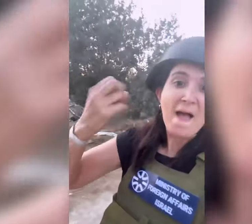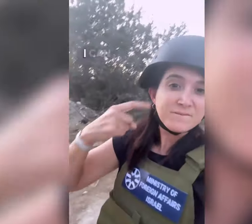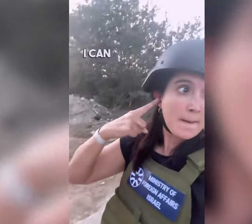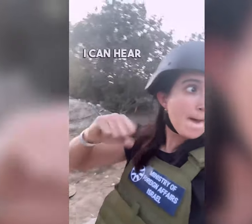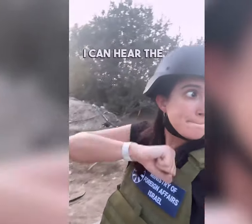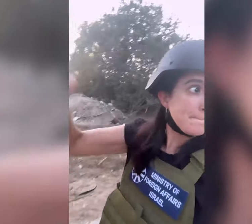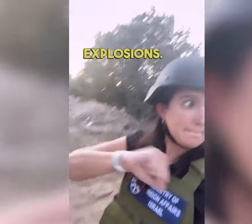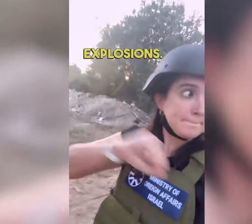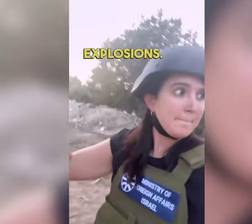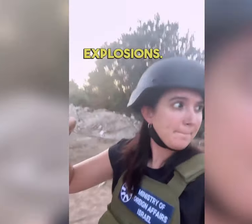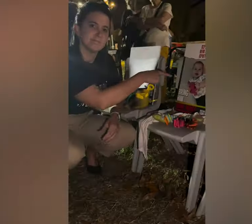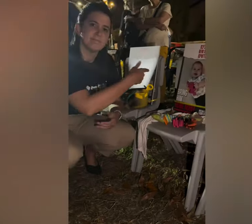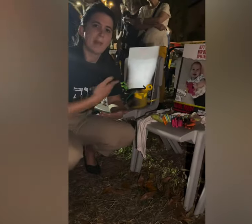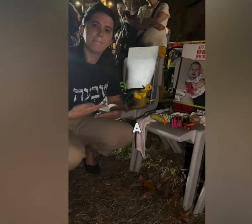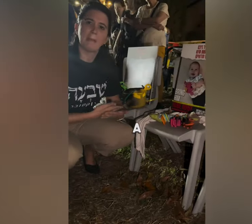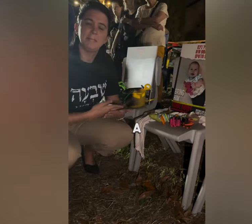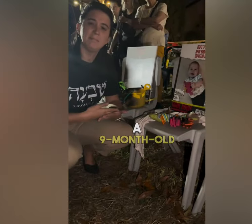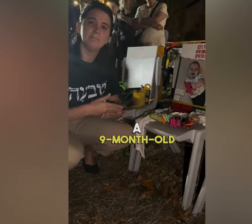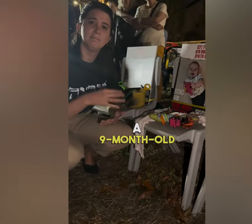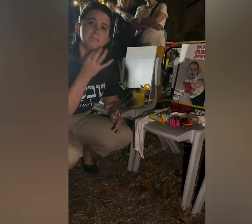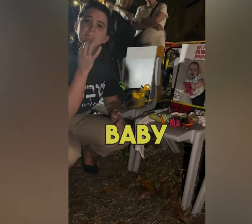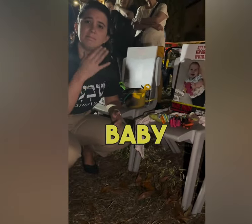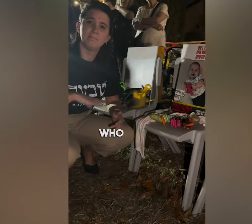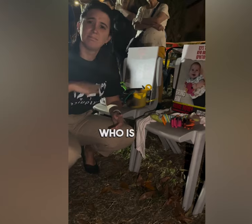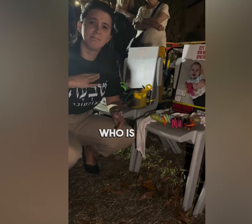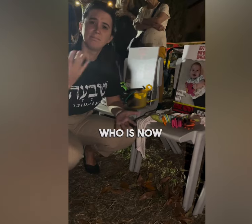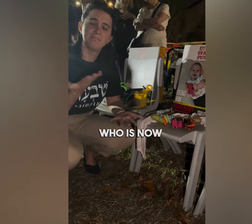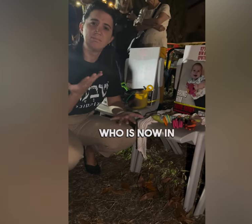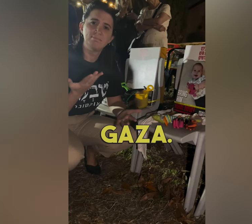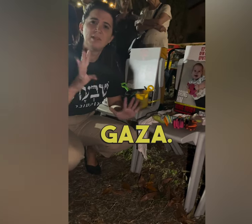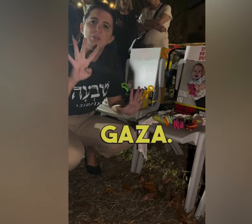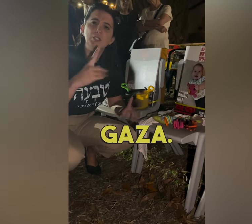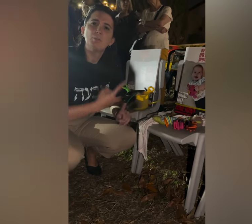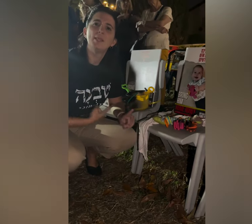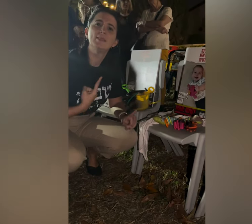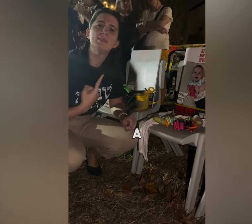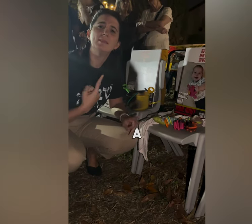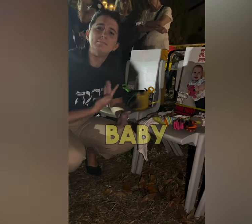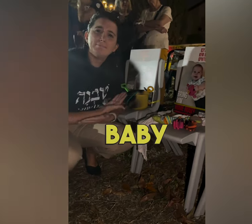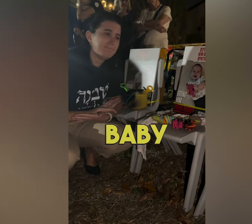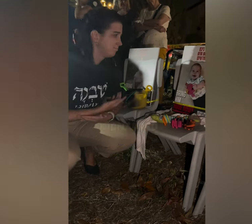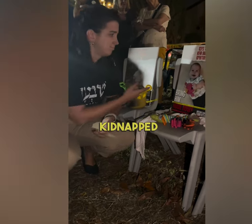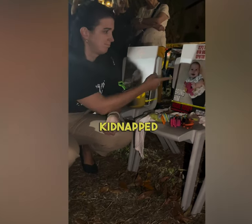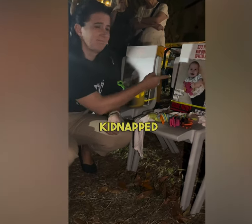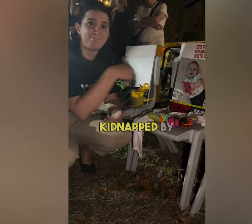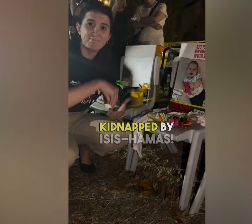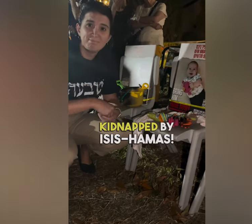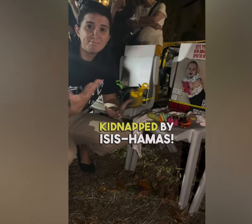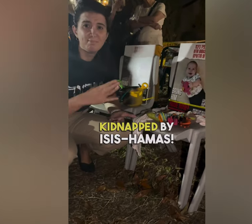Israel and in Gaza. A nine-month-old baby who is now in Gaza. A baby kidnapped by ISIS